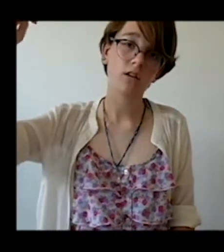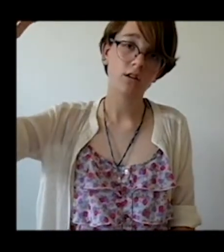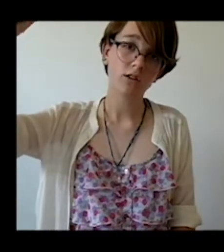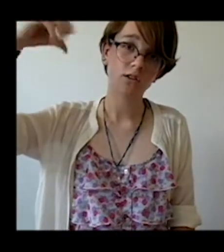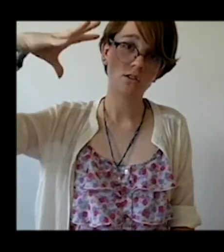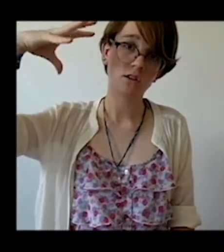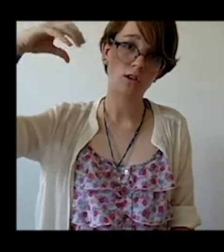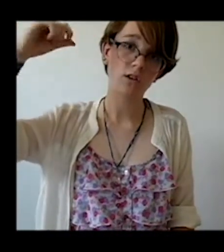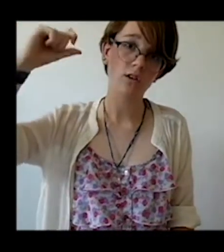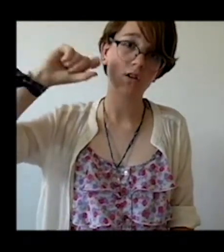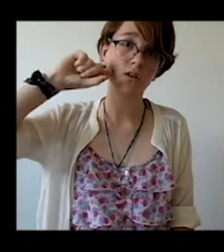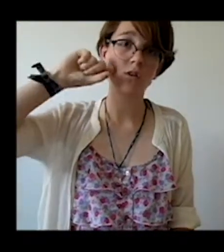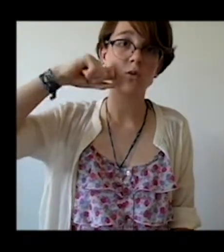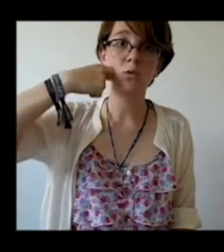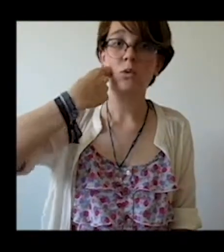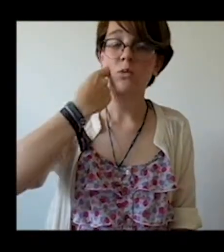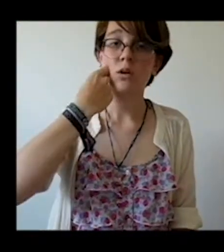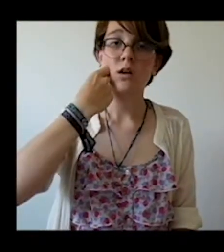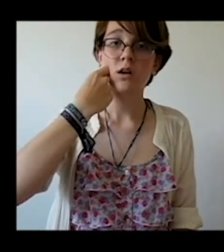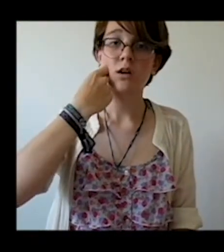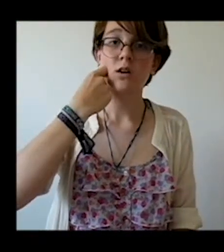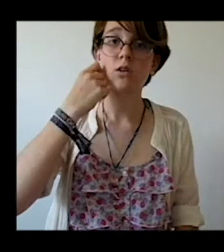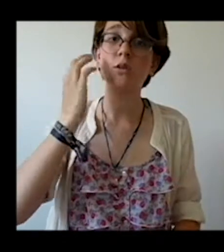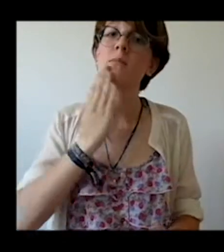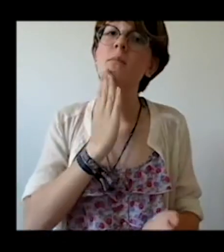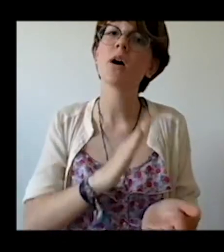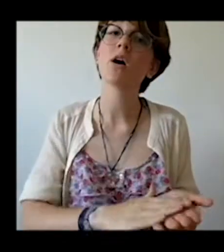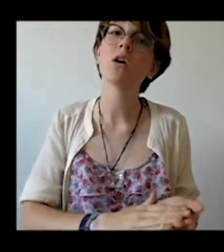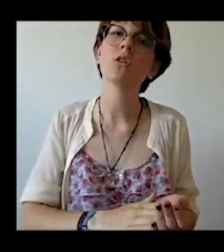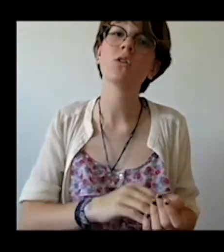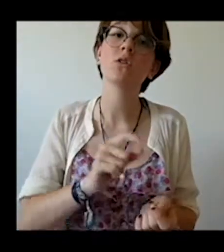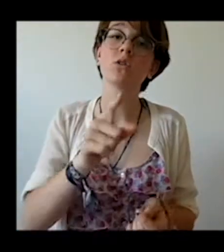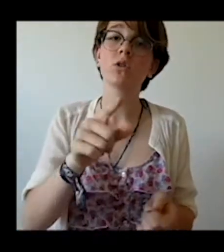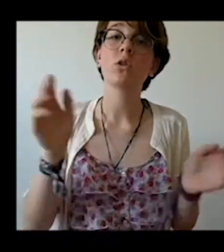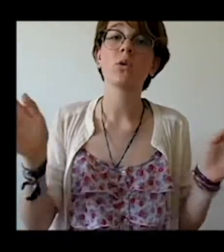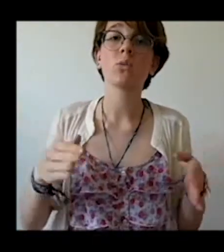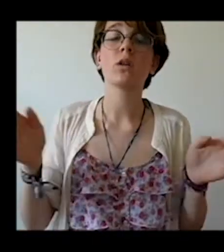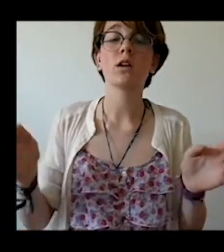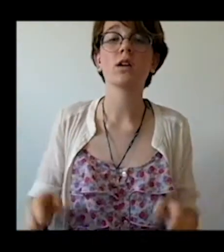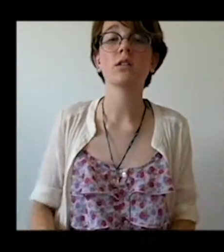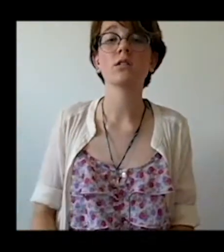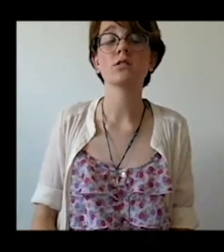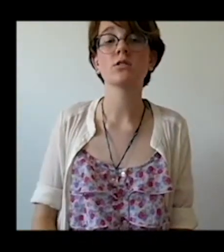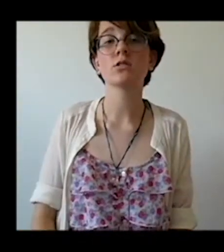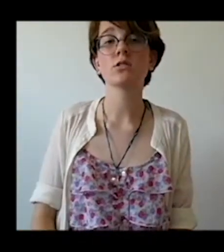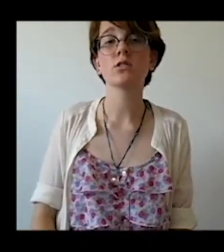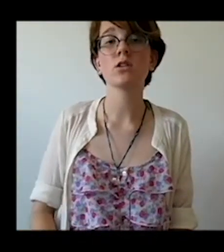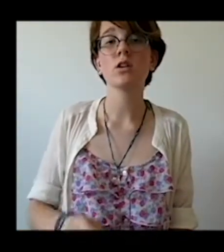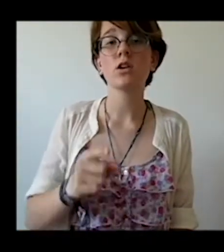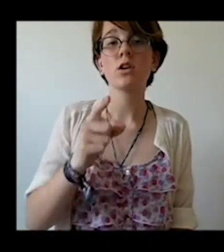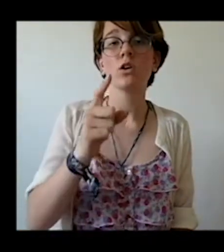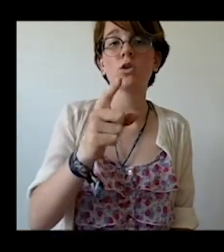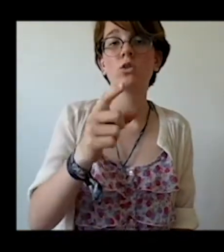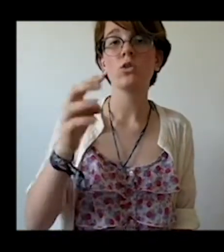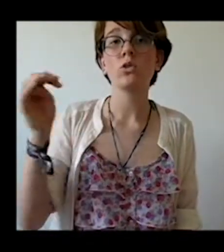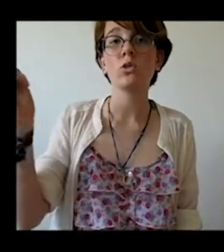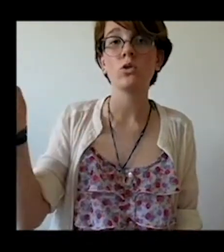sun will burn your wings And you